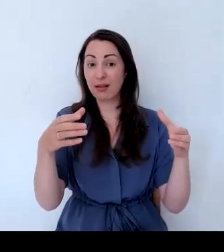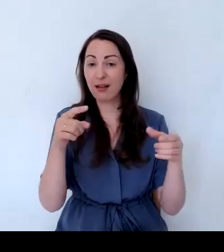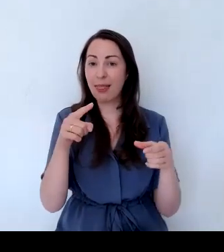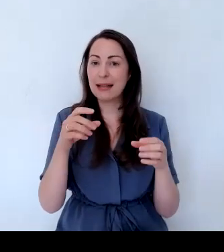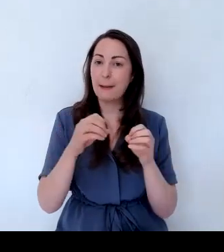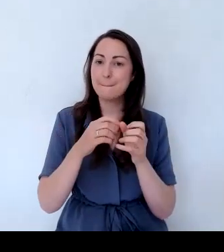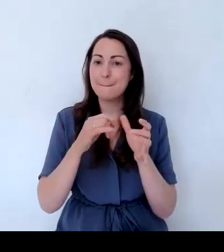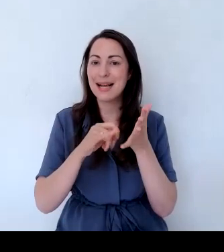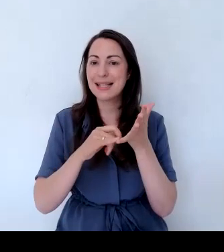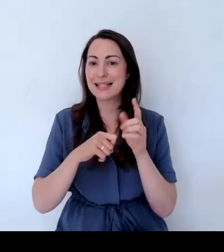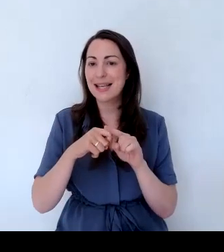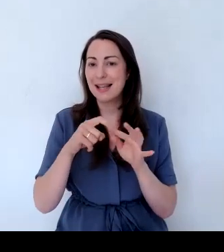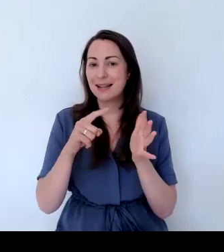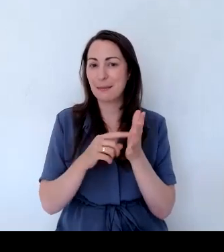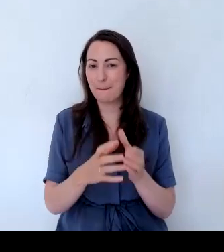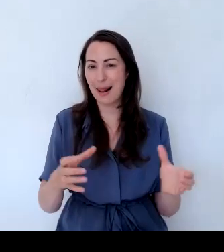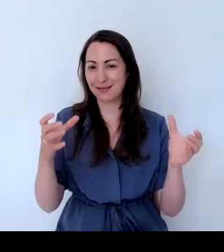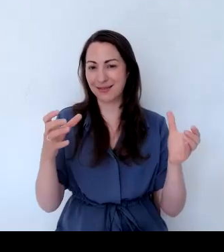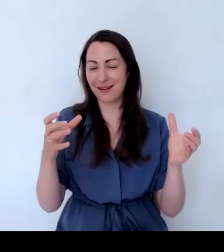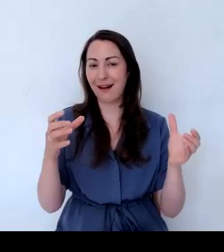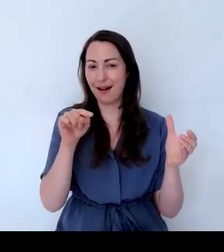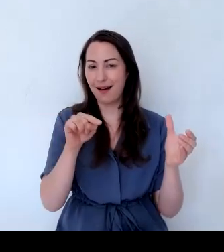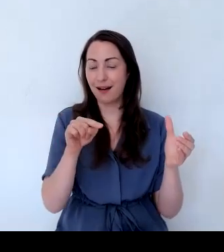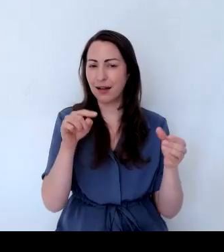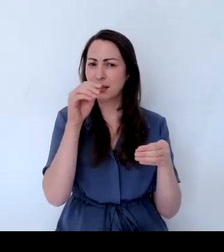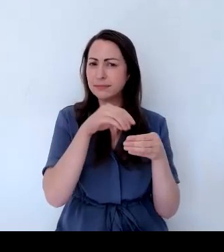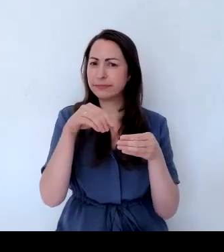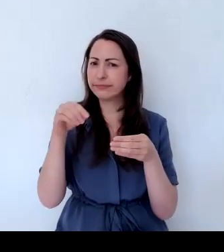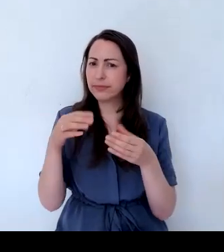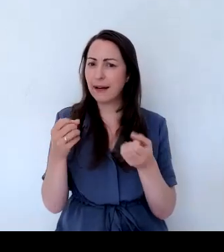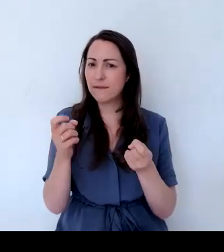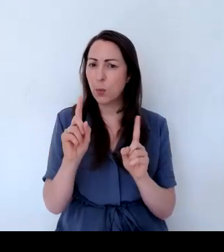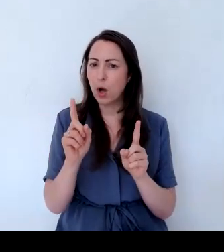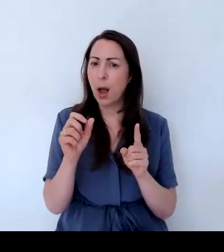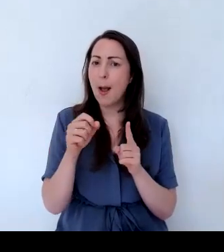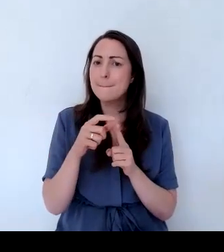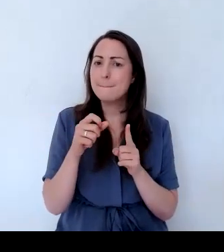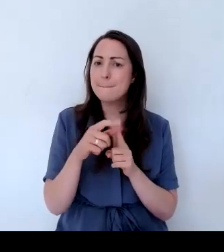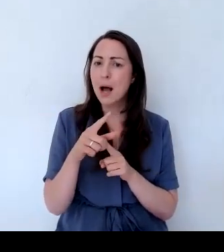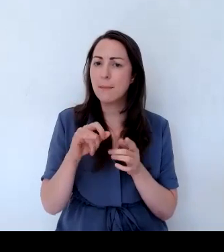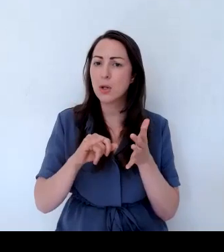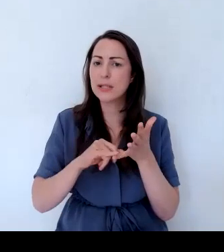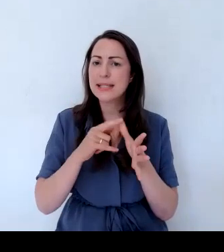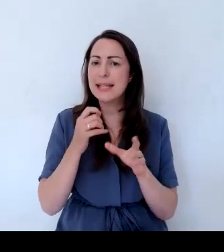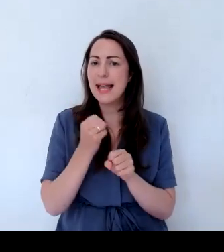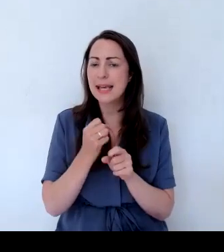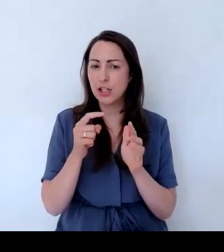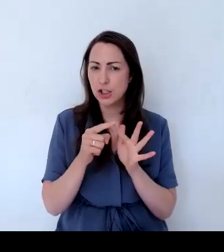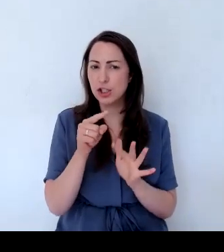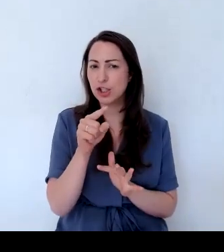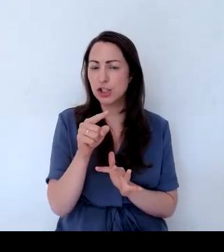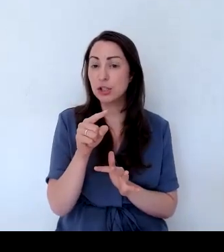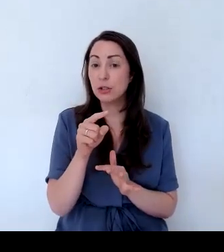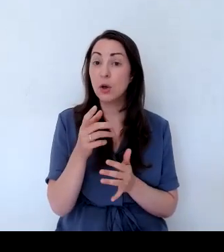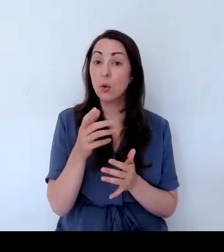And into this, we've put in purple sage, which will produce a flower usually in the